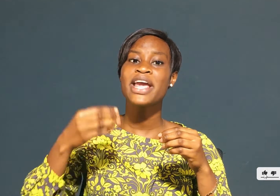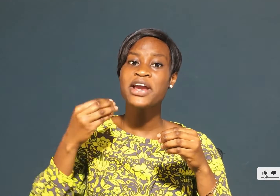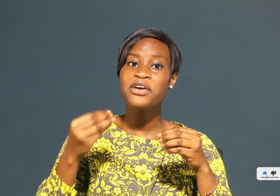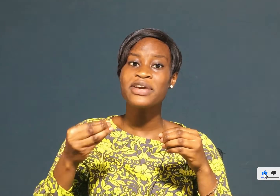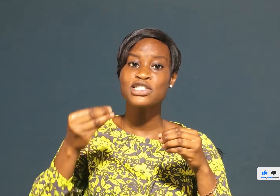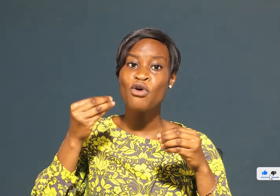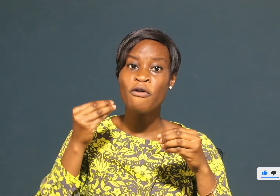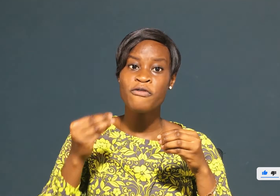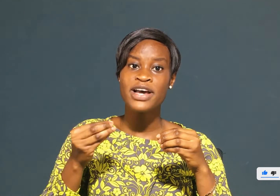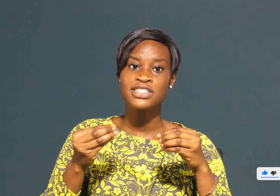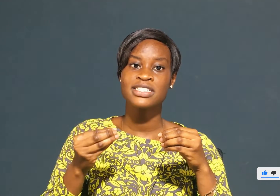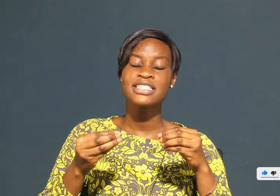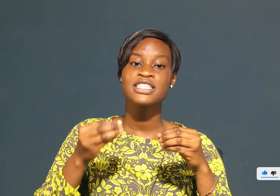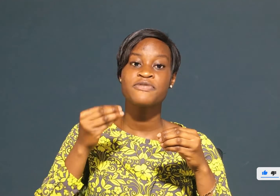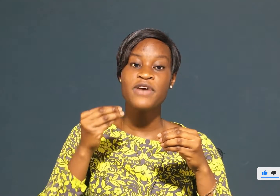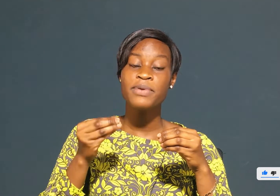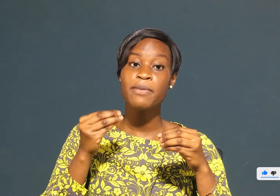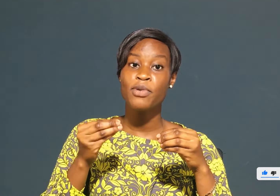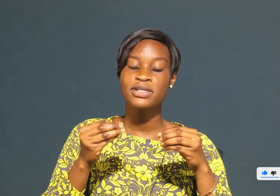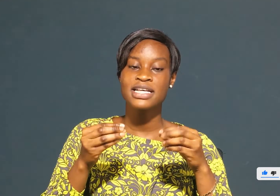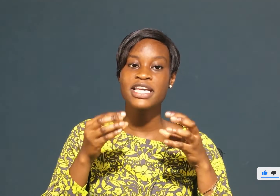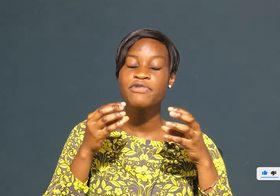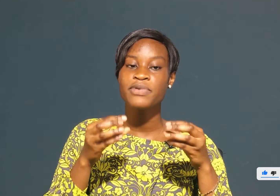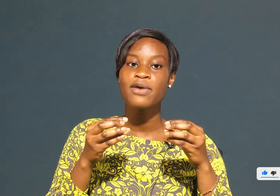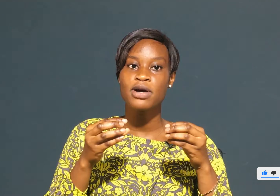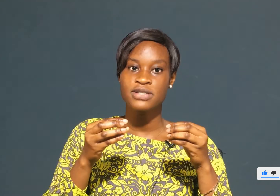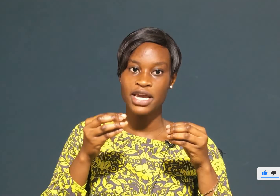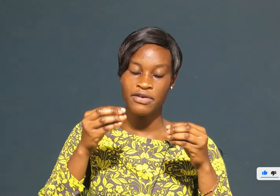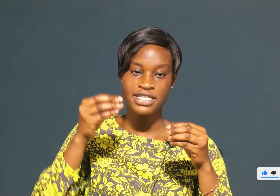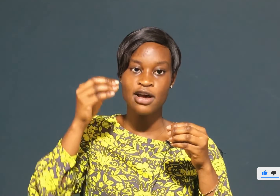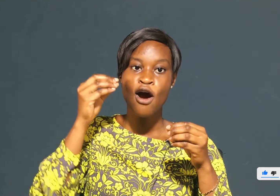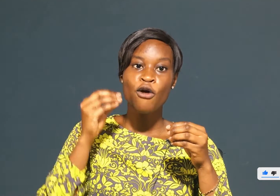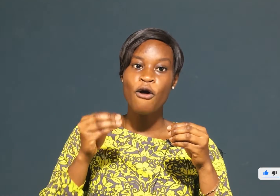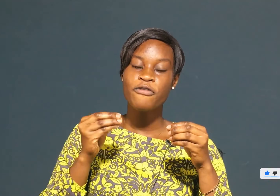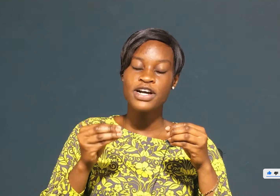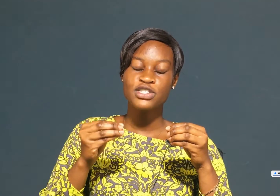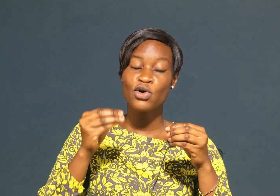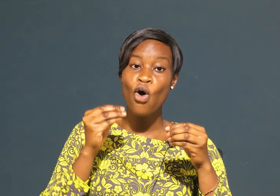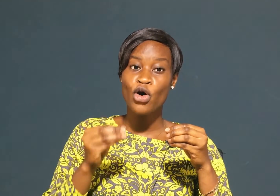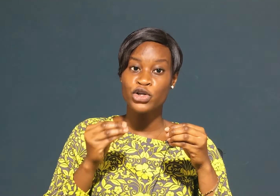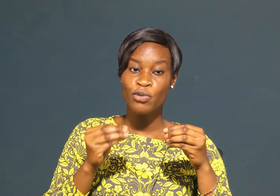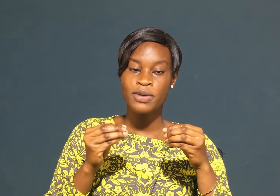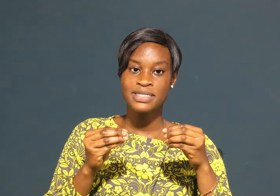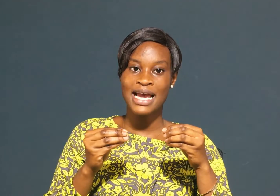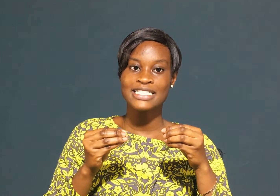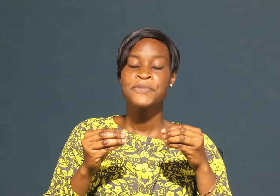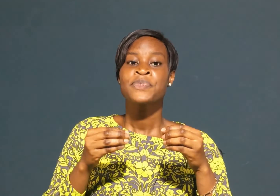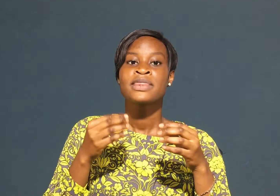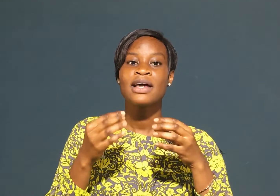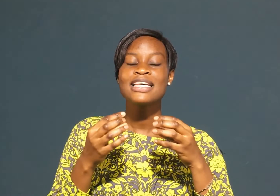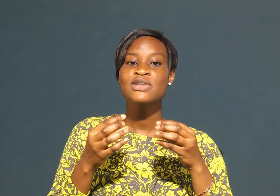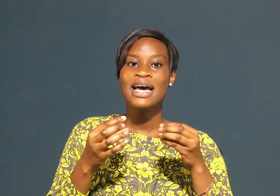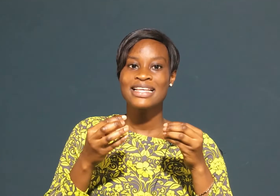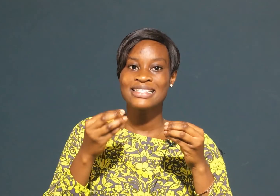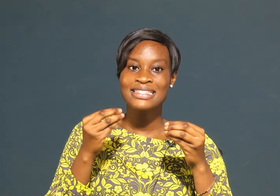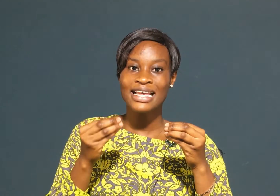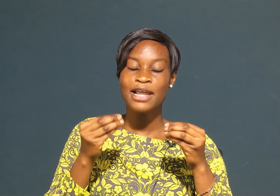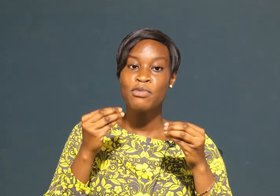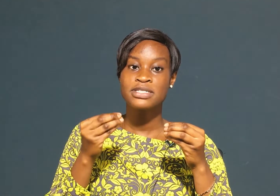increase conversion this is very important if you really want to increase conversion on your website now let's look at the second most